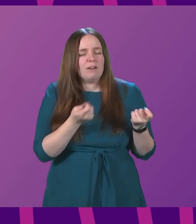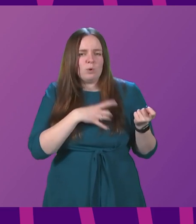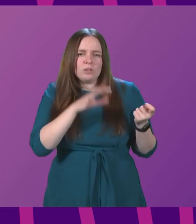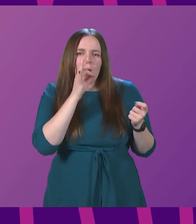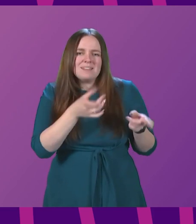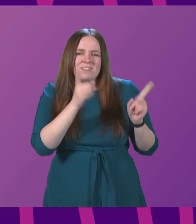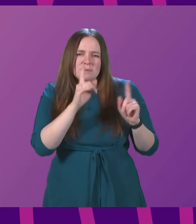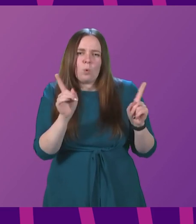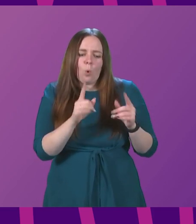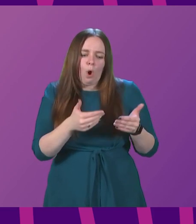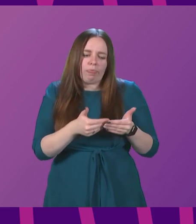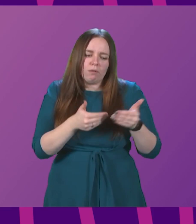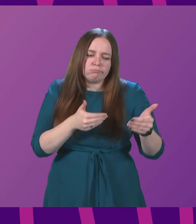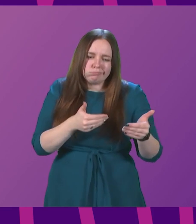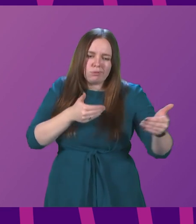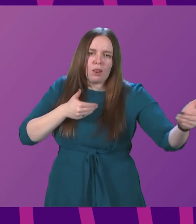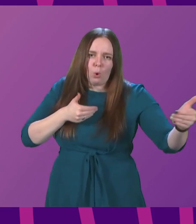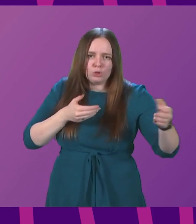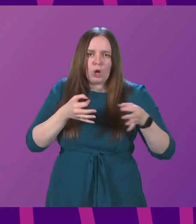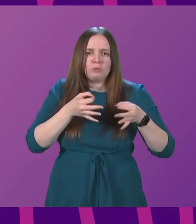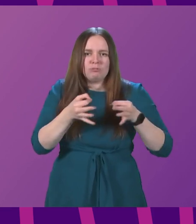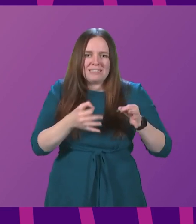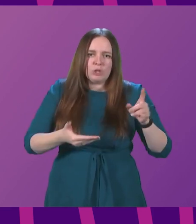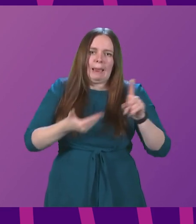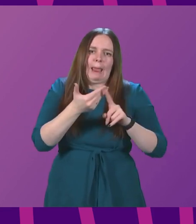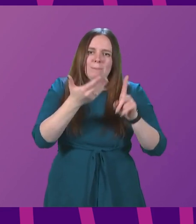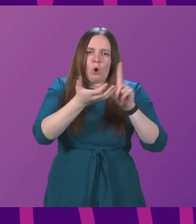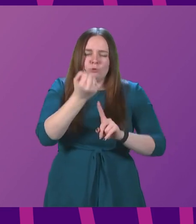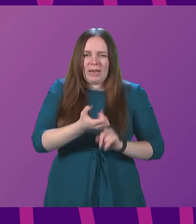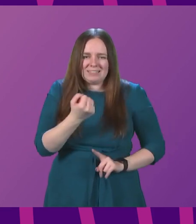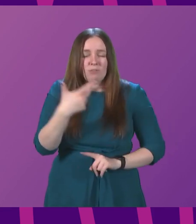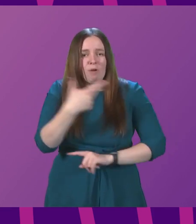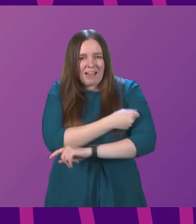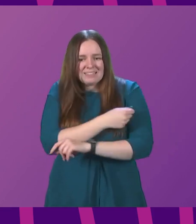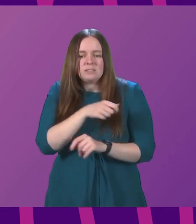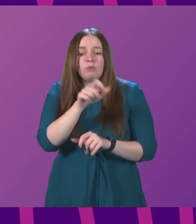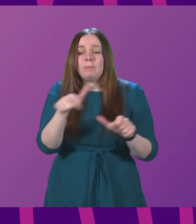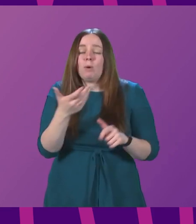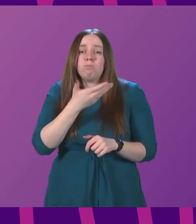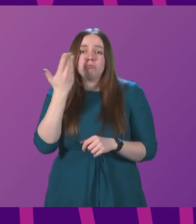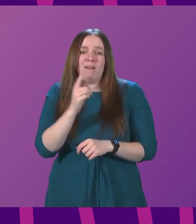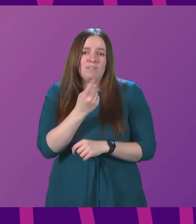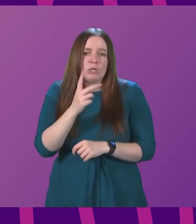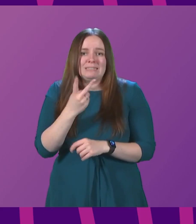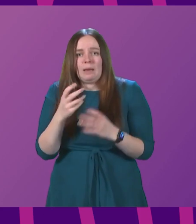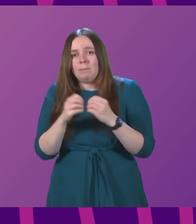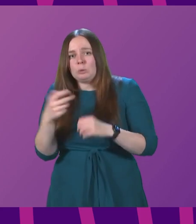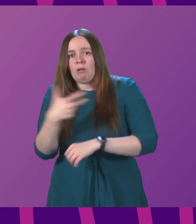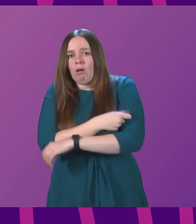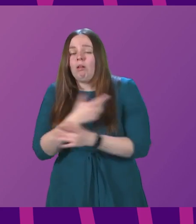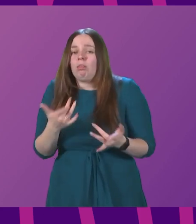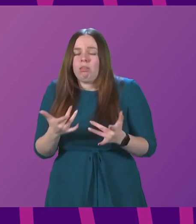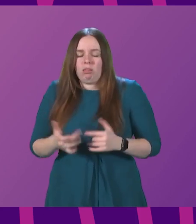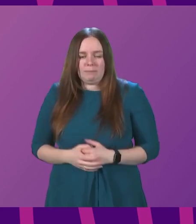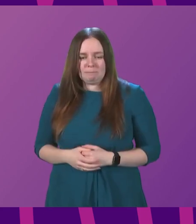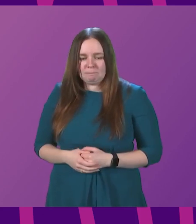Minister, what are the medium and long-term strategic aims and objectives for the take-off of vaccines for those still to have their first, second or booster jags? First